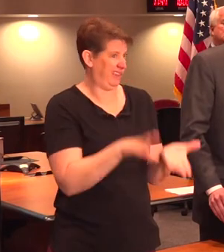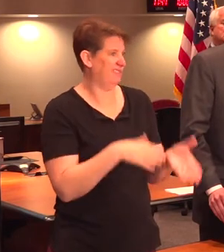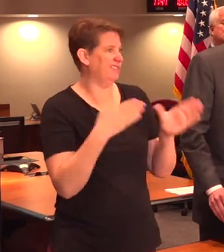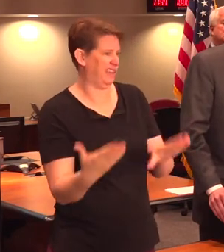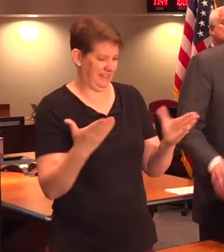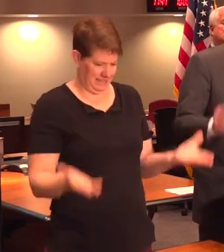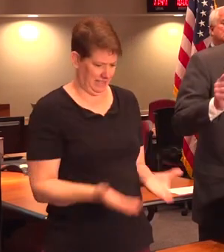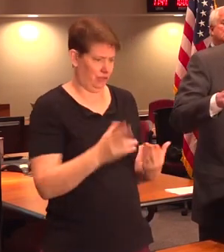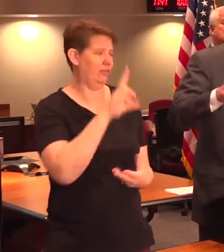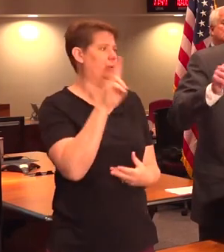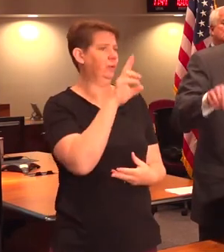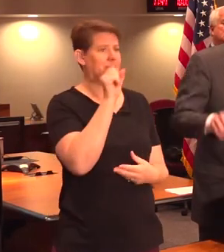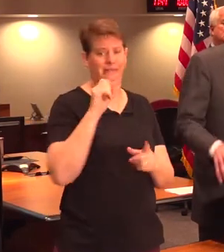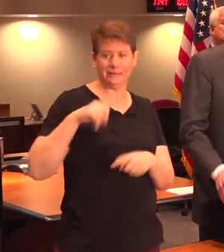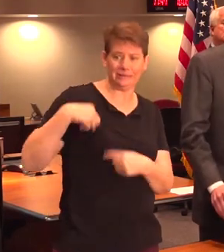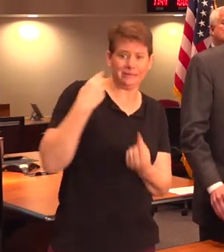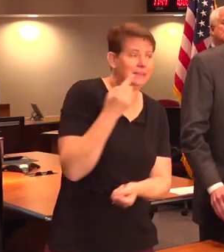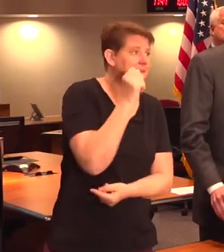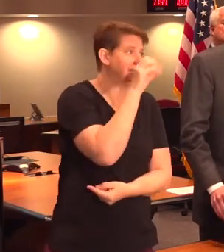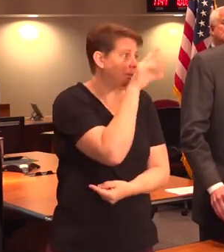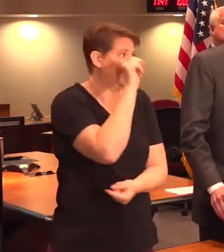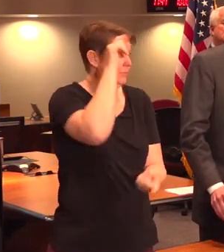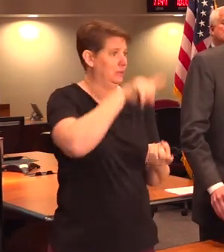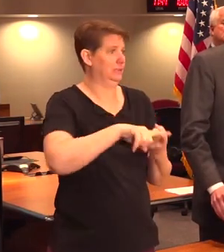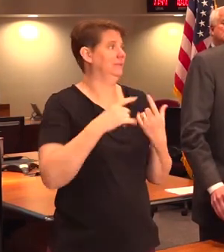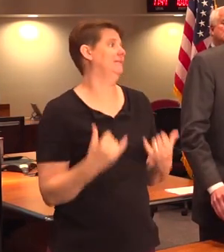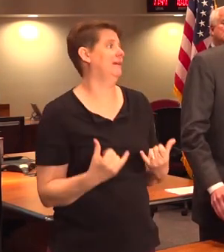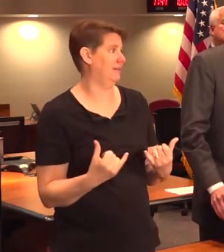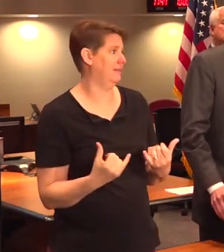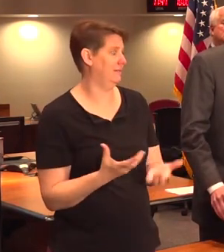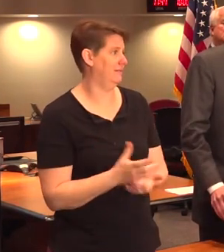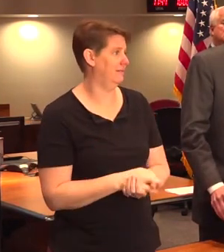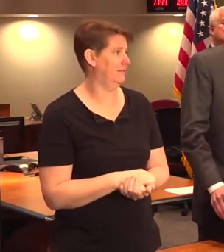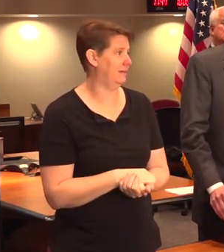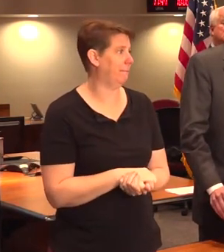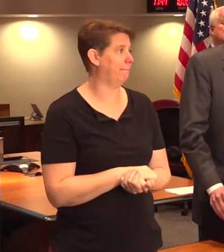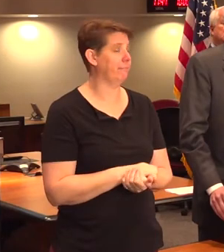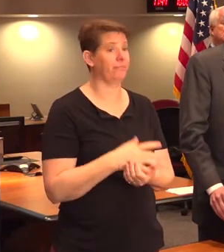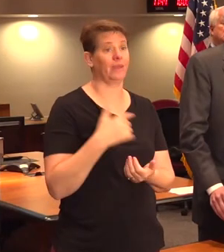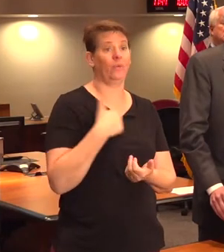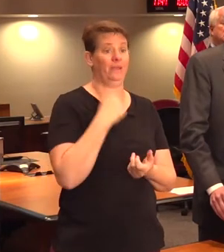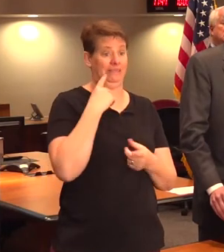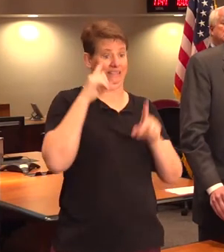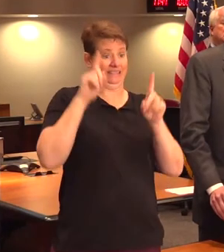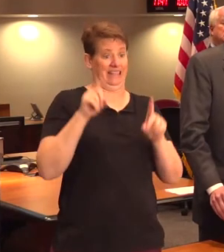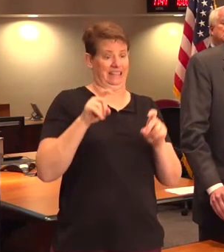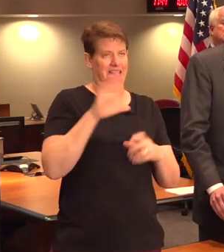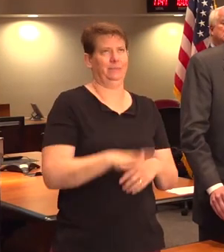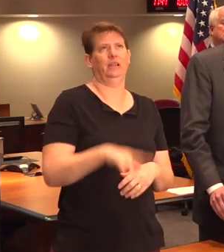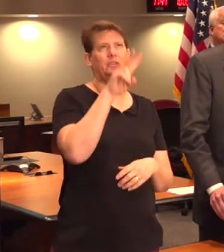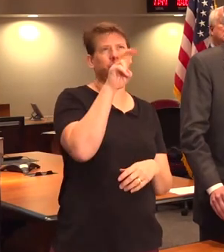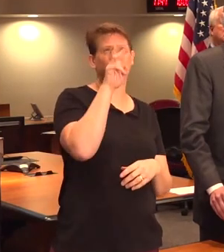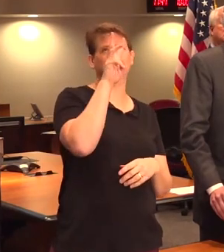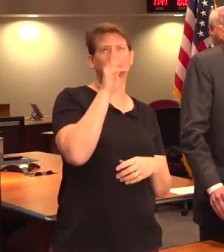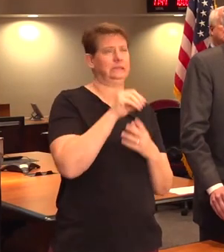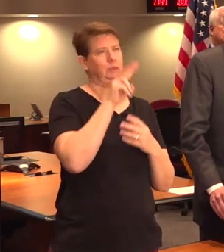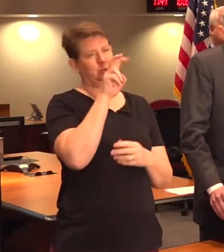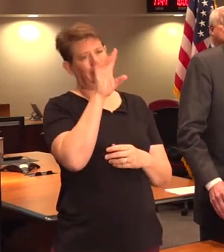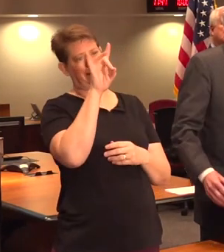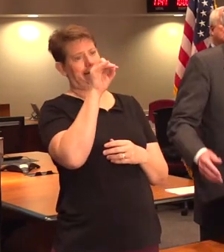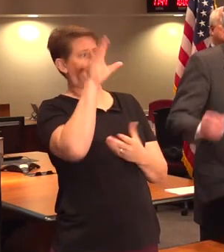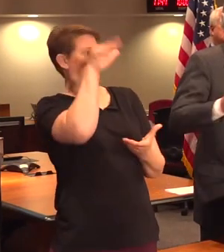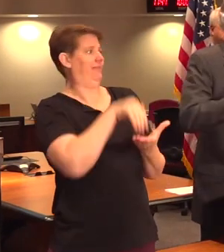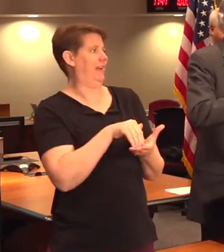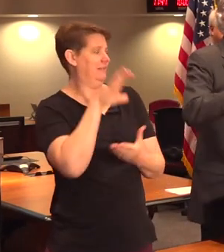in the United States in September until now. And they've been tested about 260 or 280,000